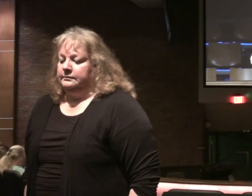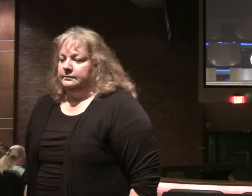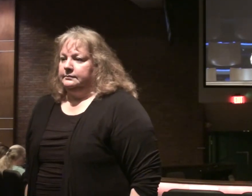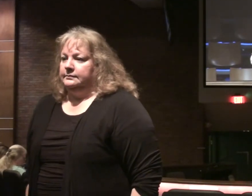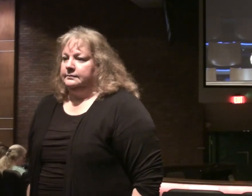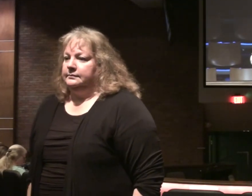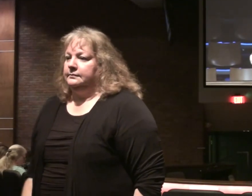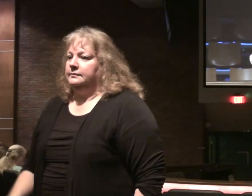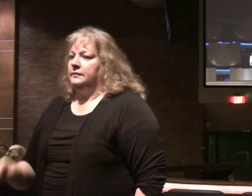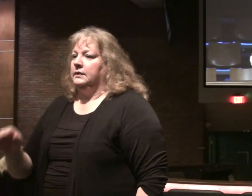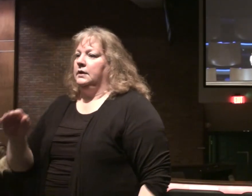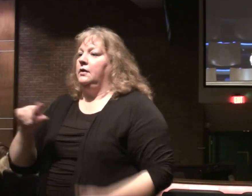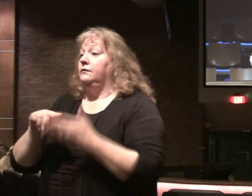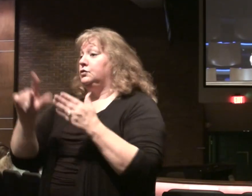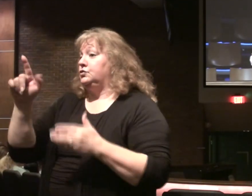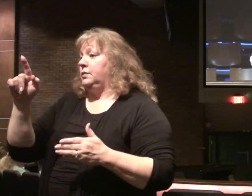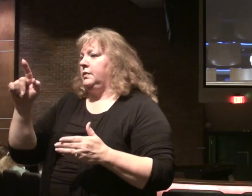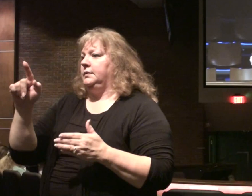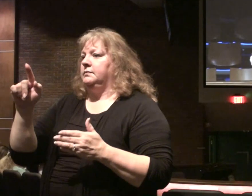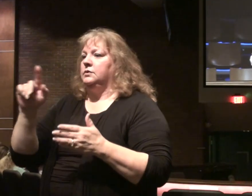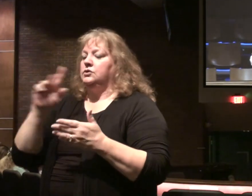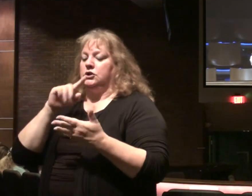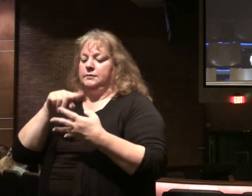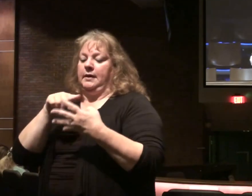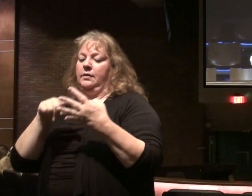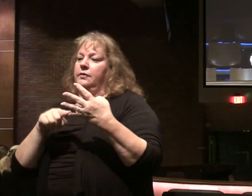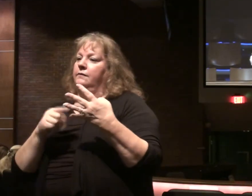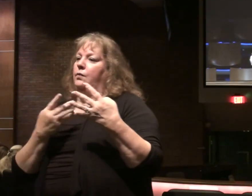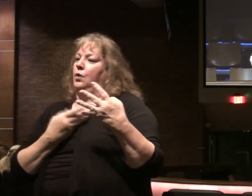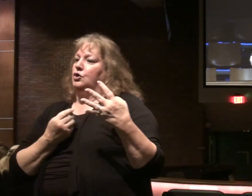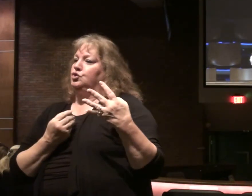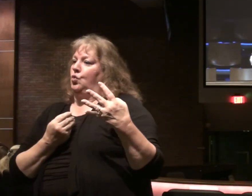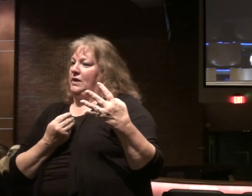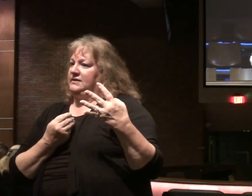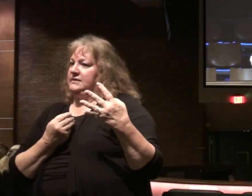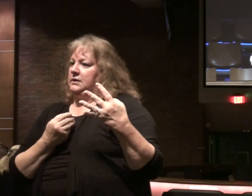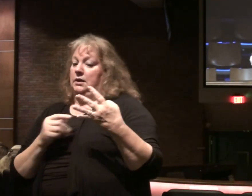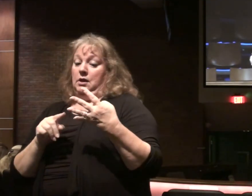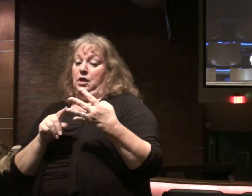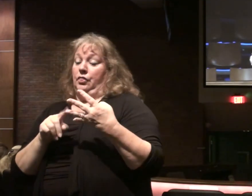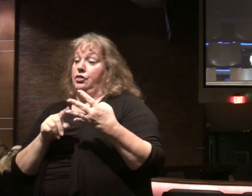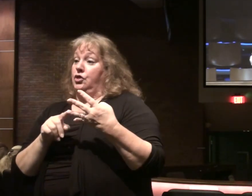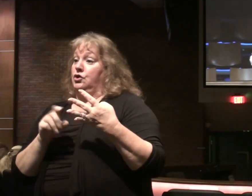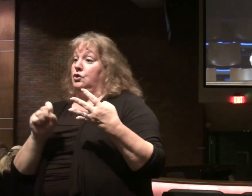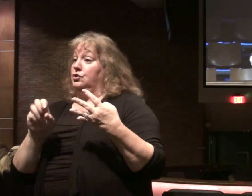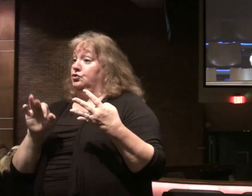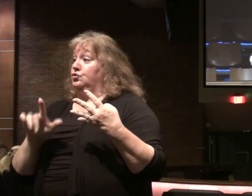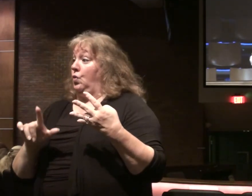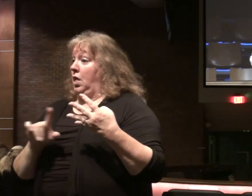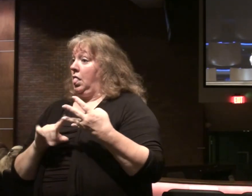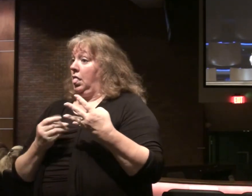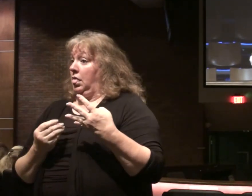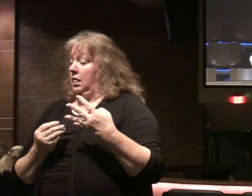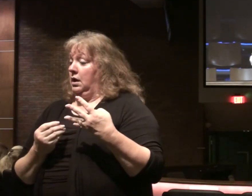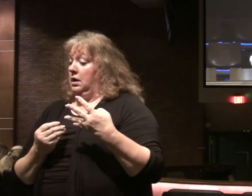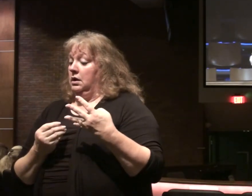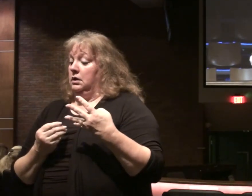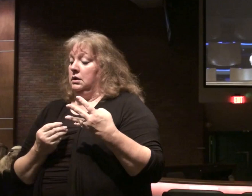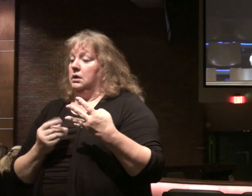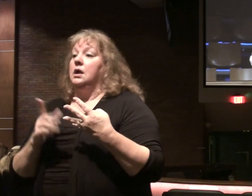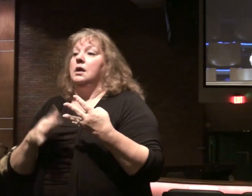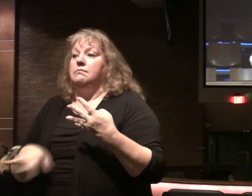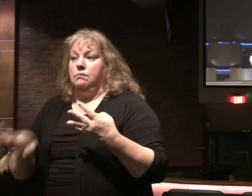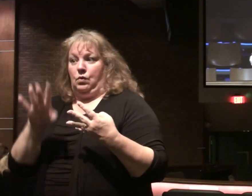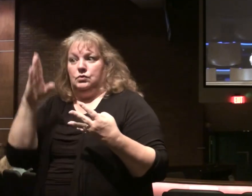Matthew 13.21. The parable of the soils. The four soils. The third soil. Look at Matthew 13.21. I think this is